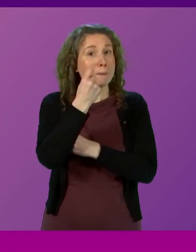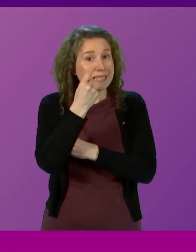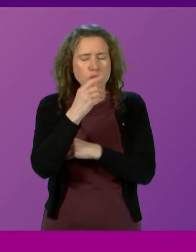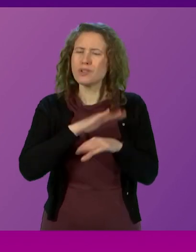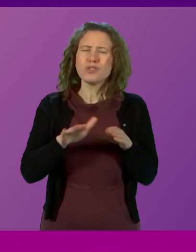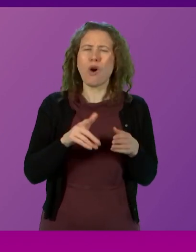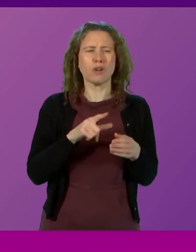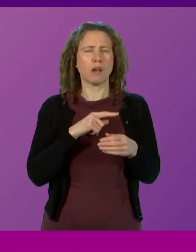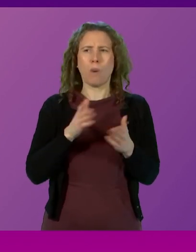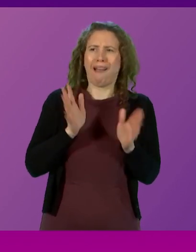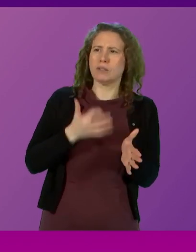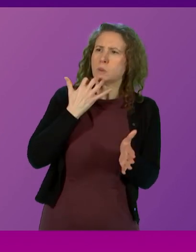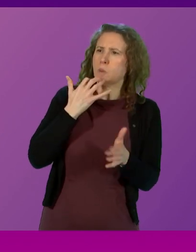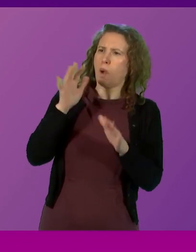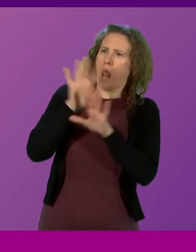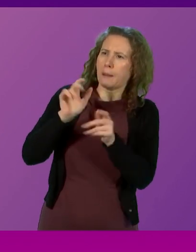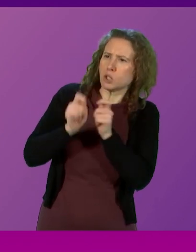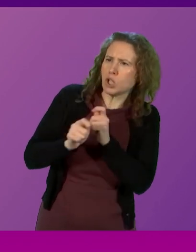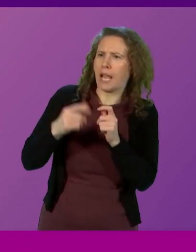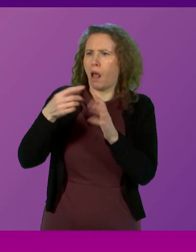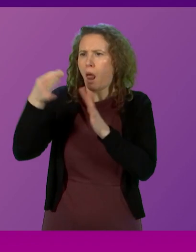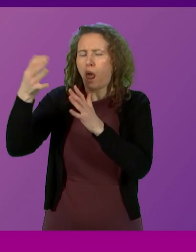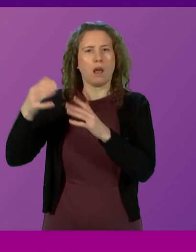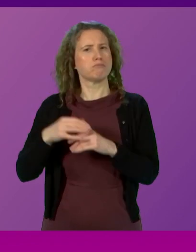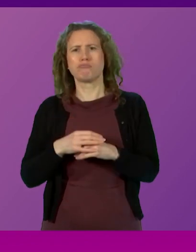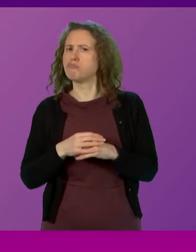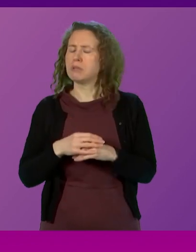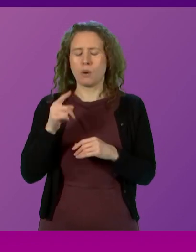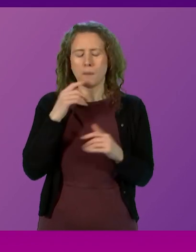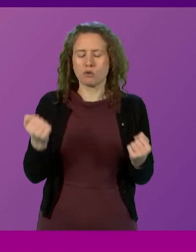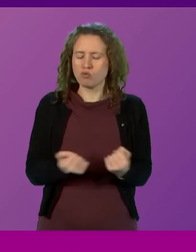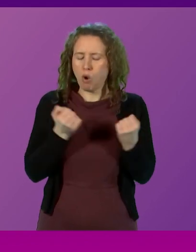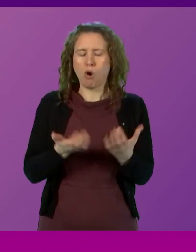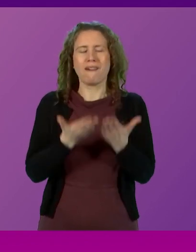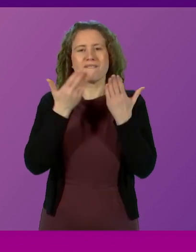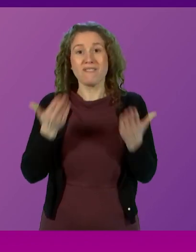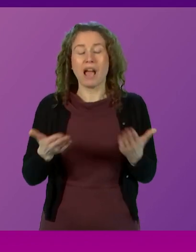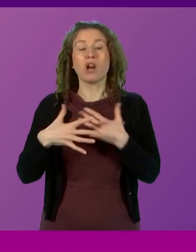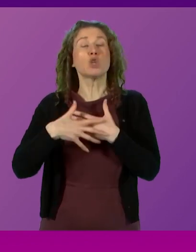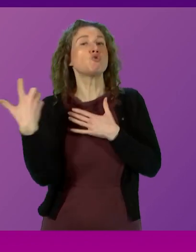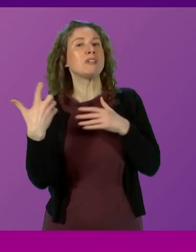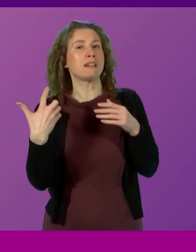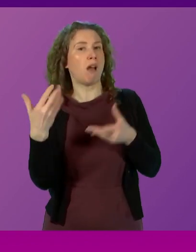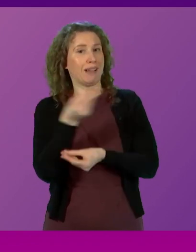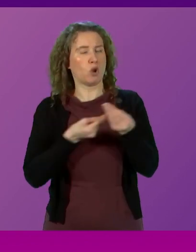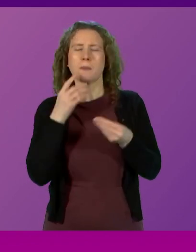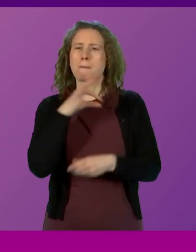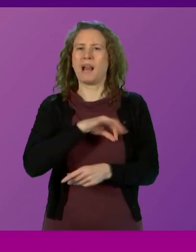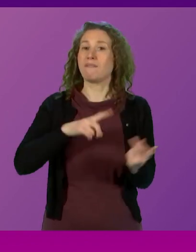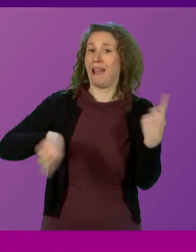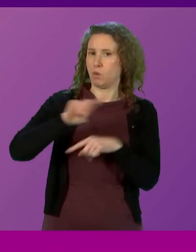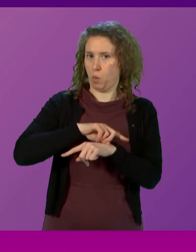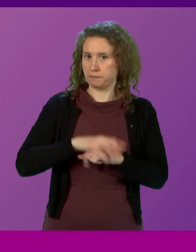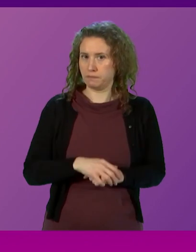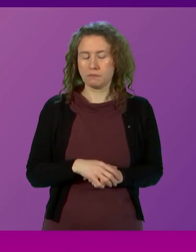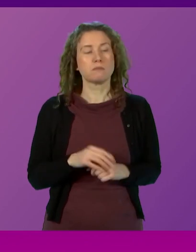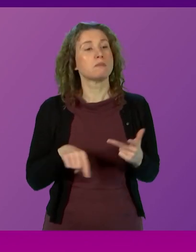not in spite of it. A stronger, fairer, greener economy benefits everyone. We choose to